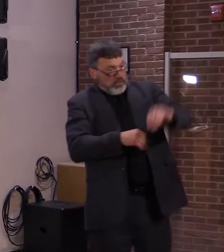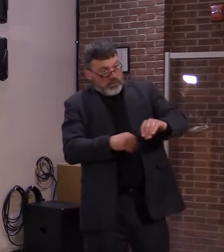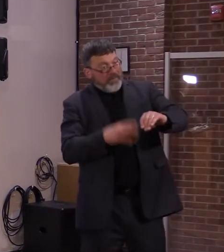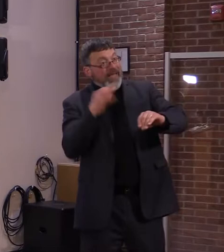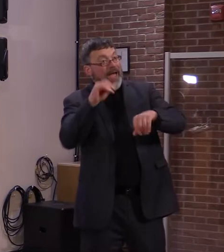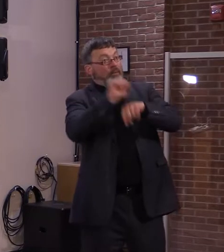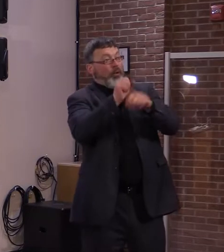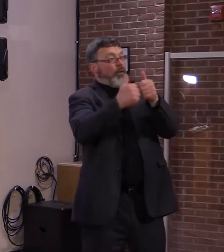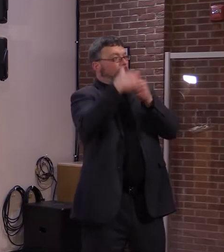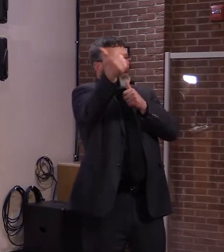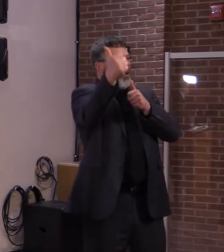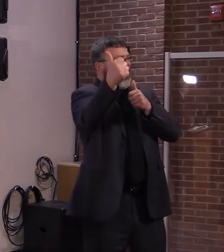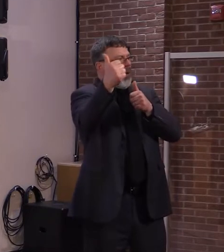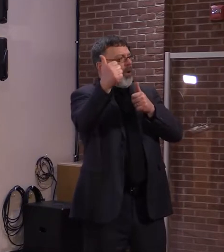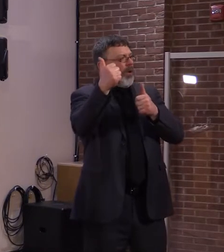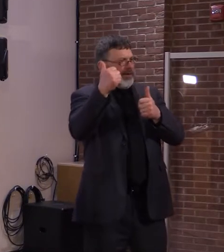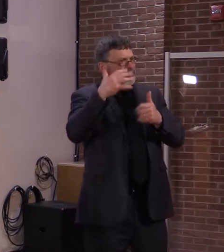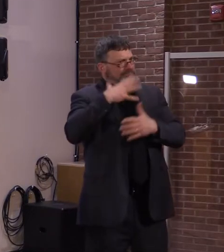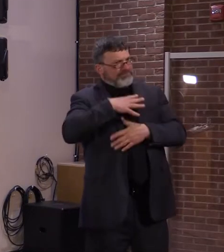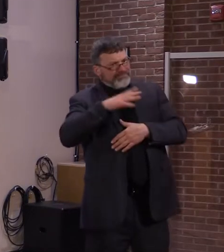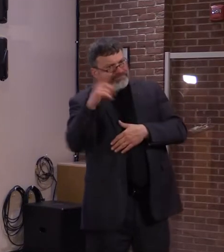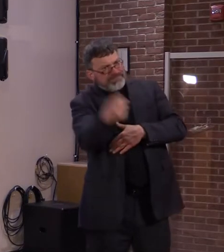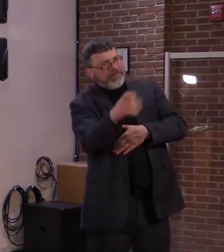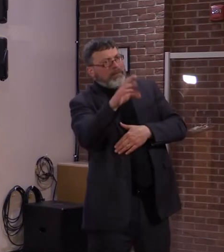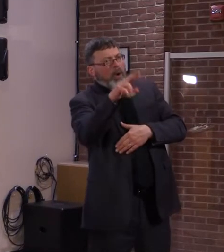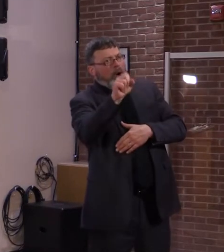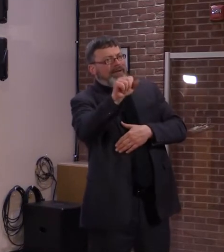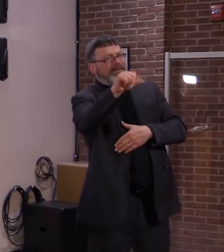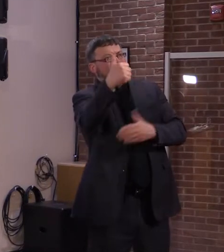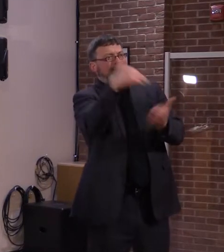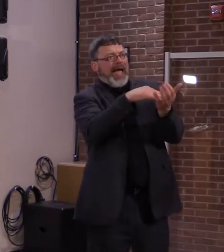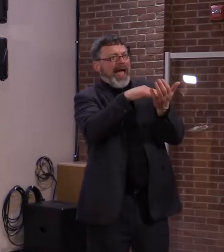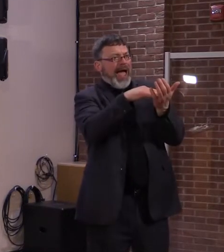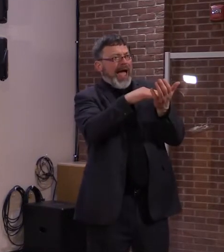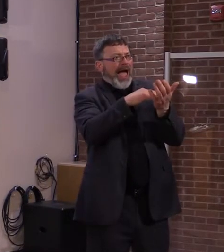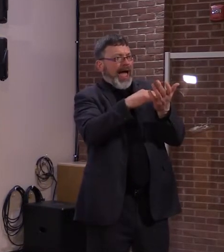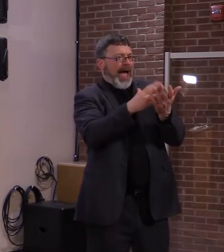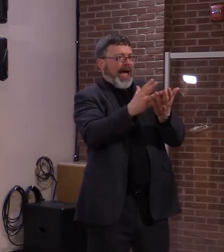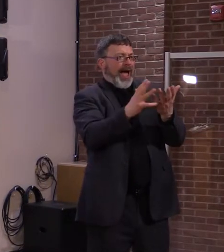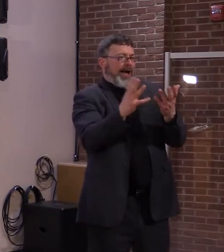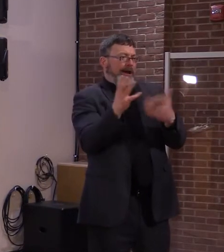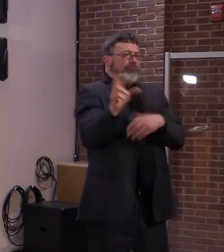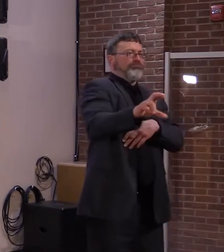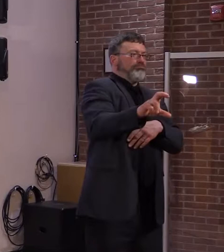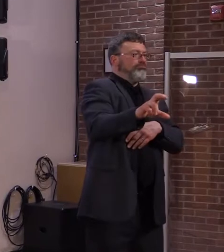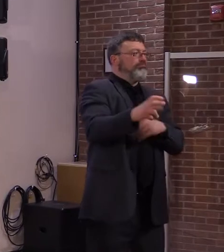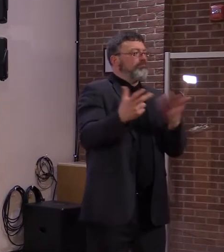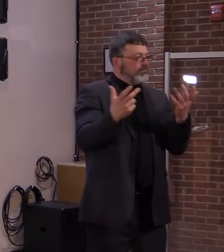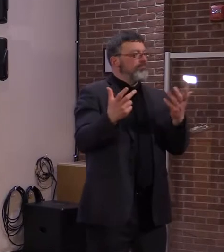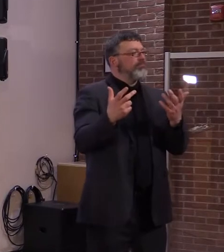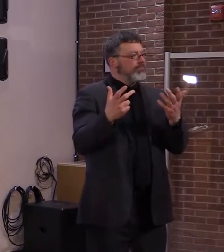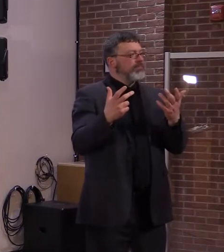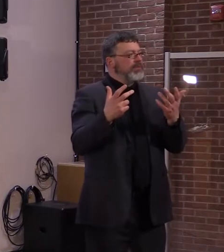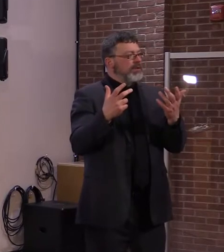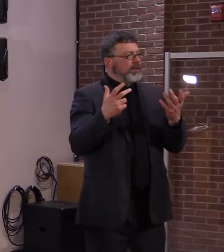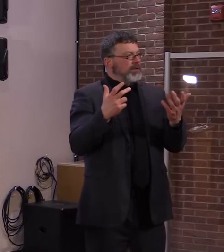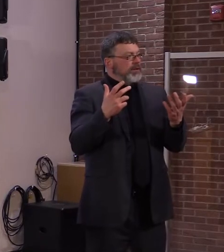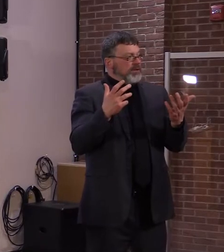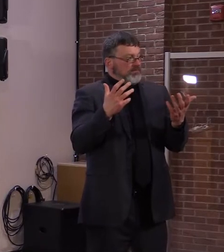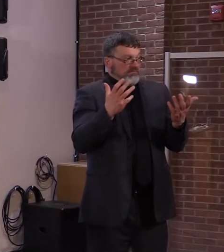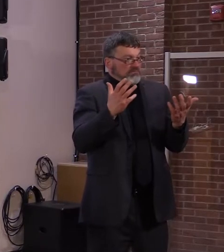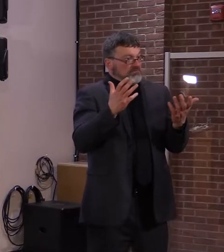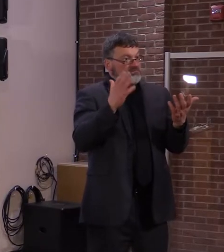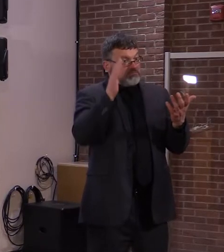into the state as a result of that one strategy, trying to make Vermont more affordable, keeping taxes from growing